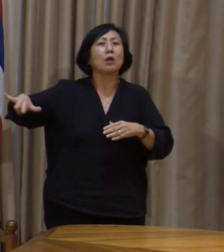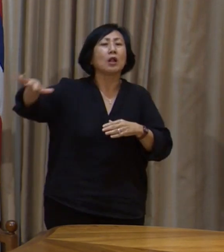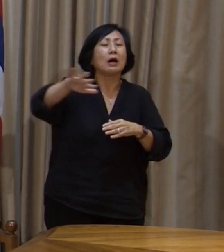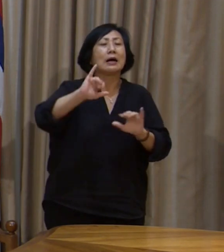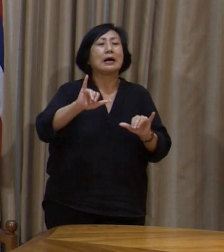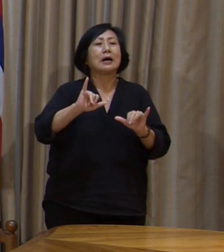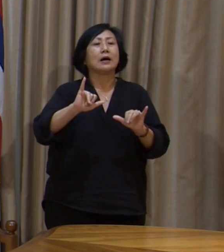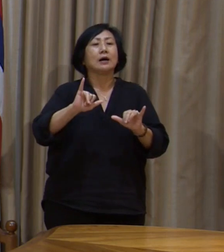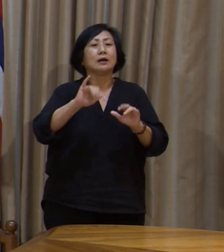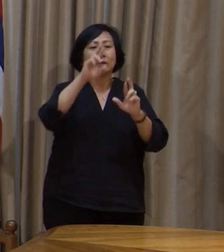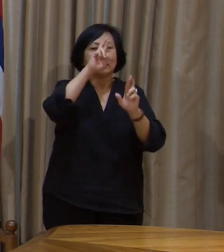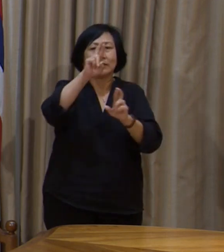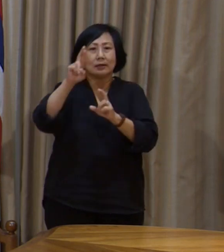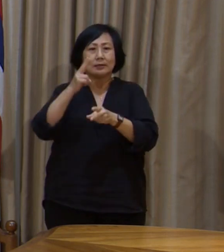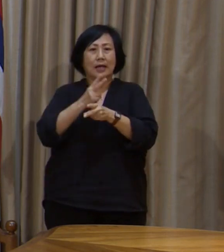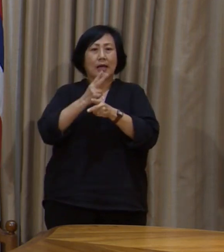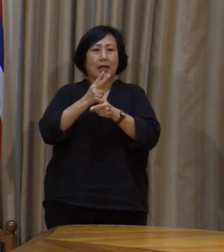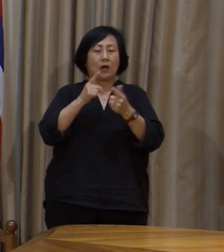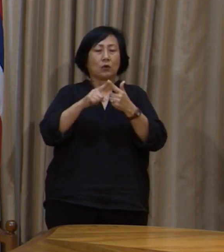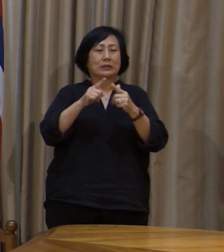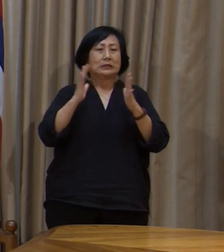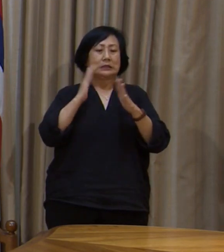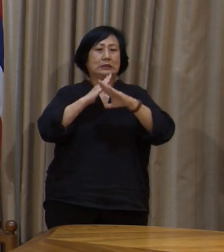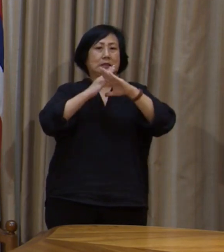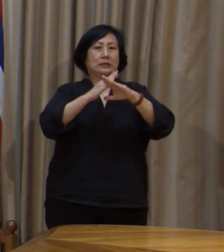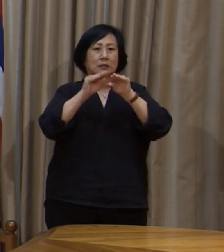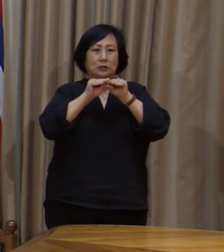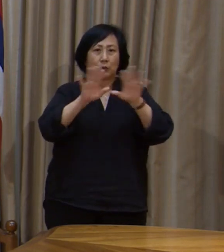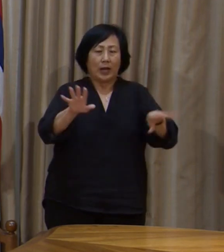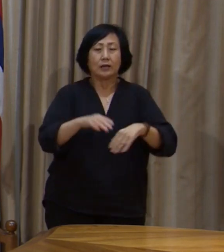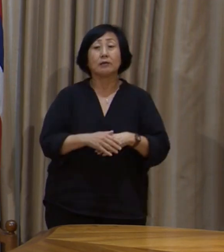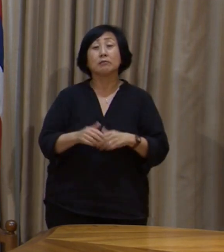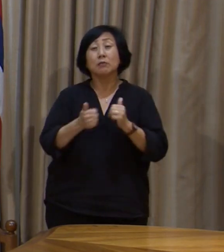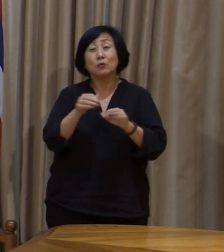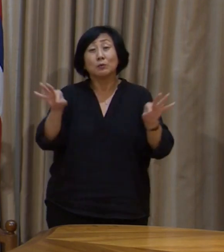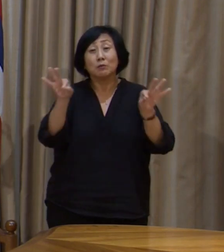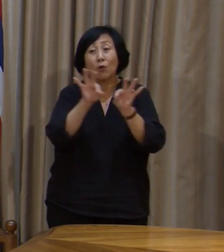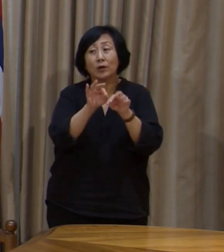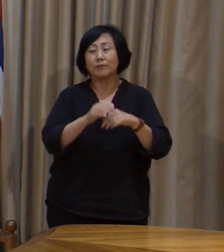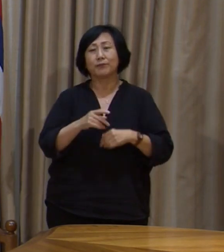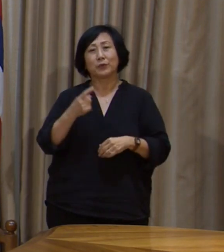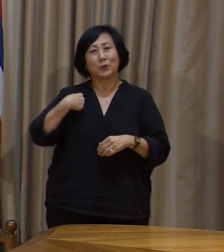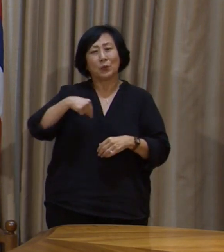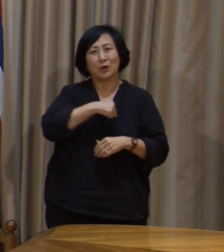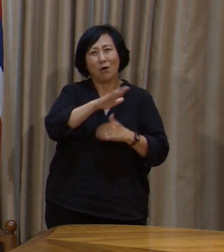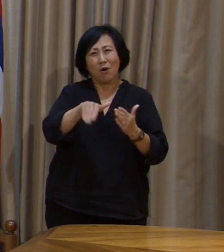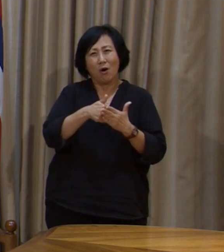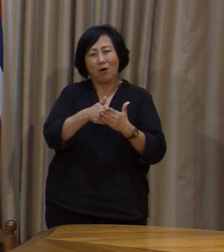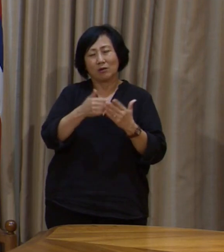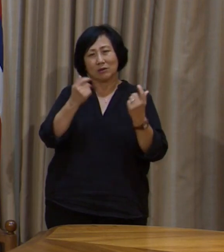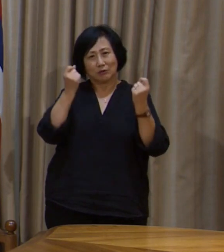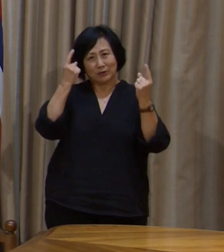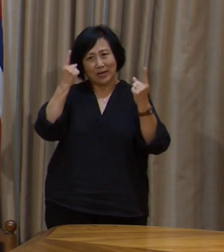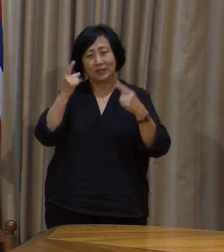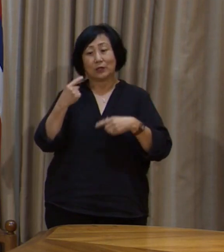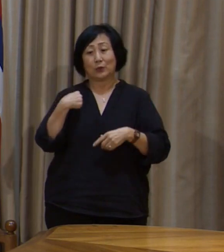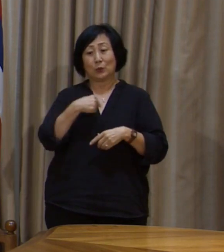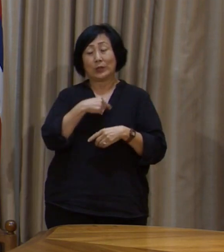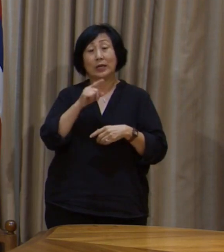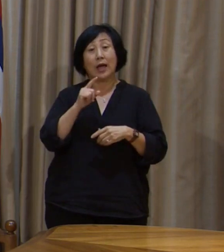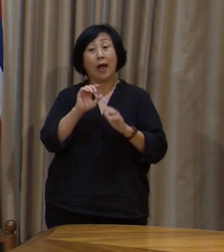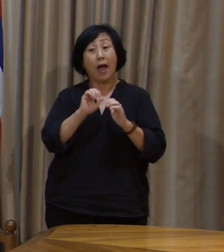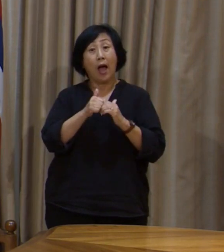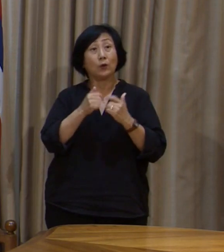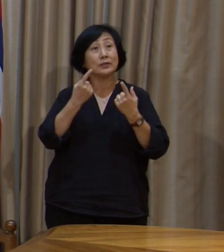necessary to stop the spread of COVID-19. And I think most importantly, we all understand that we can